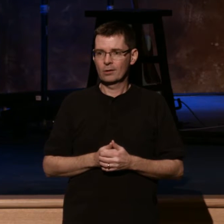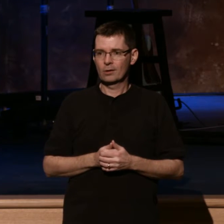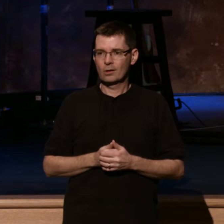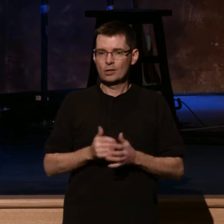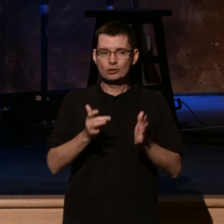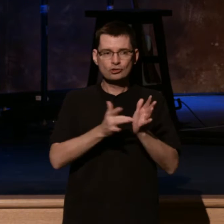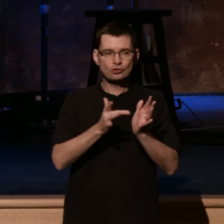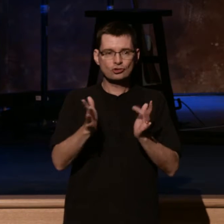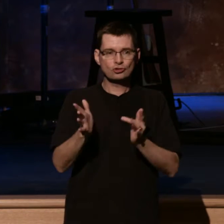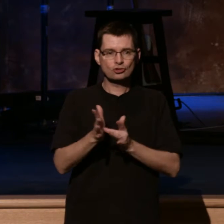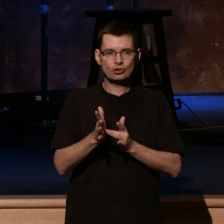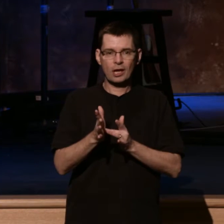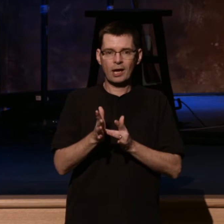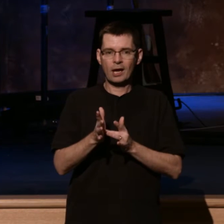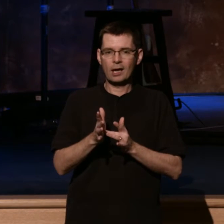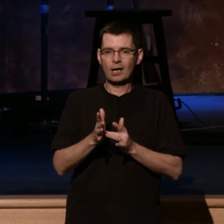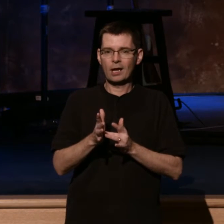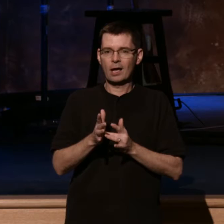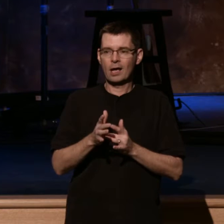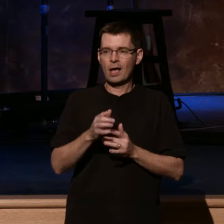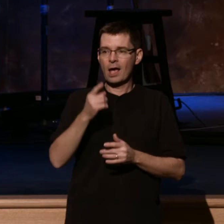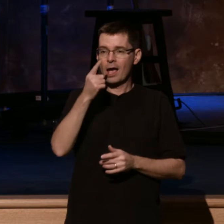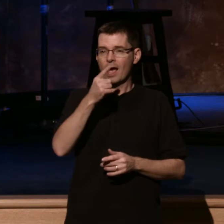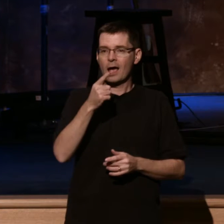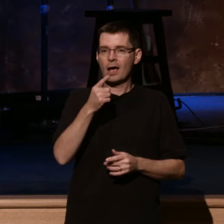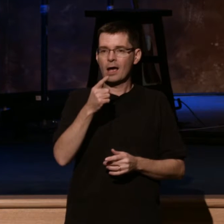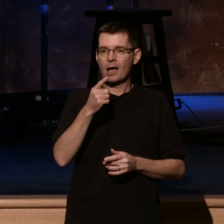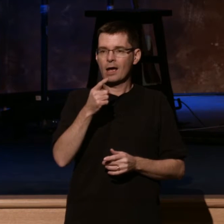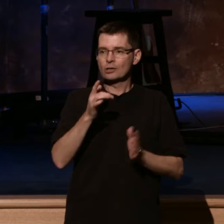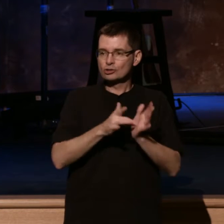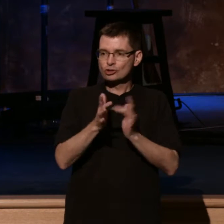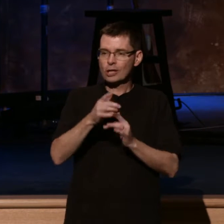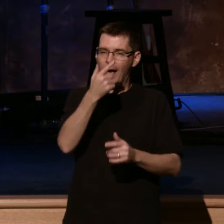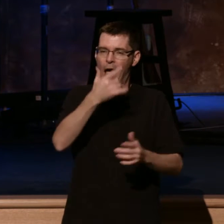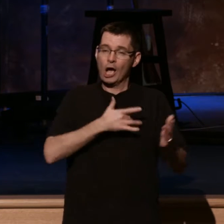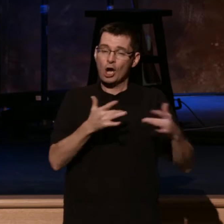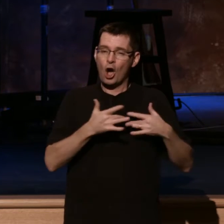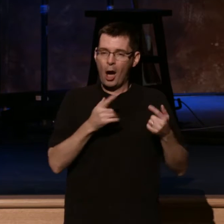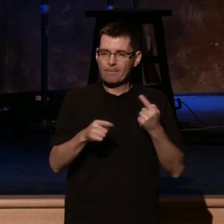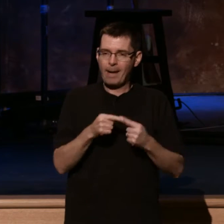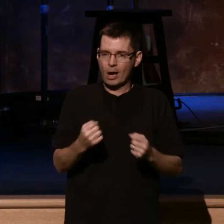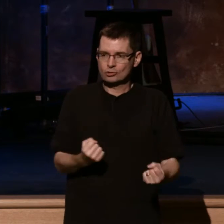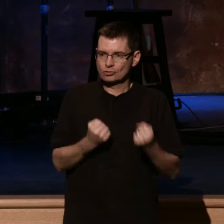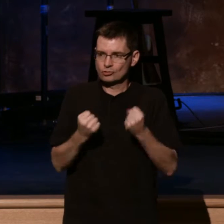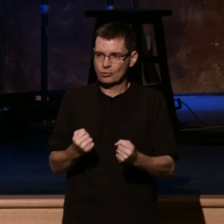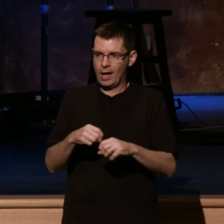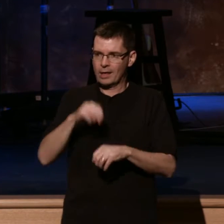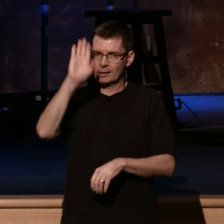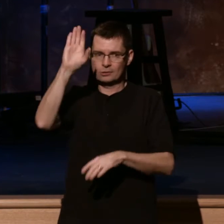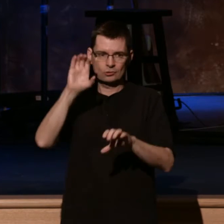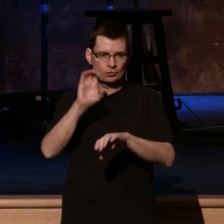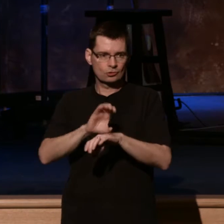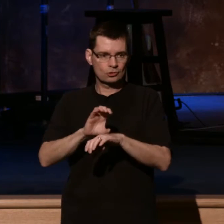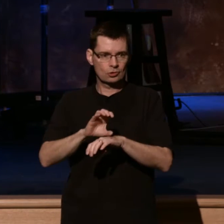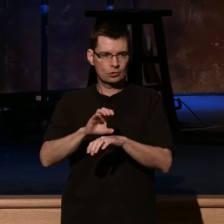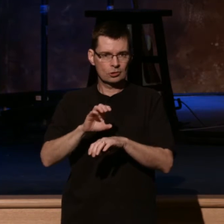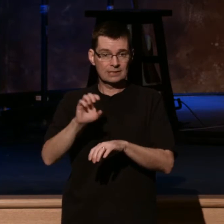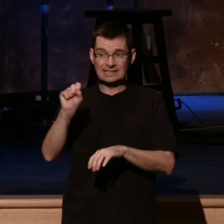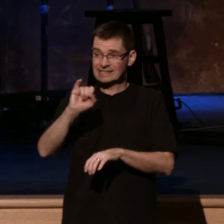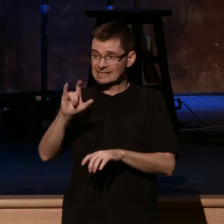concerned about the size of his church. He's concerned about the strength of his church. And the issue of revival is not that we have better productions